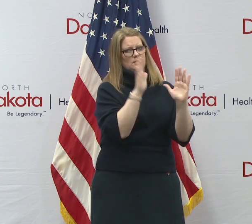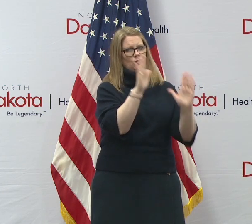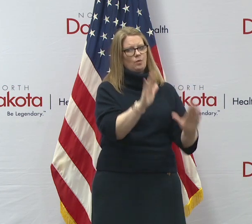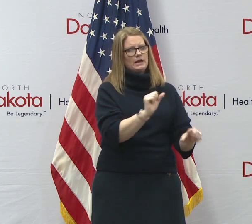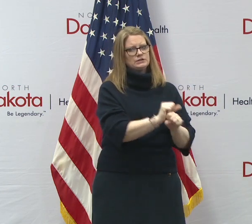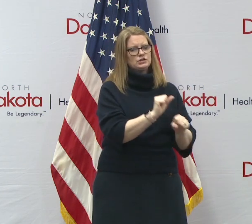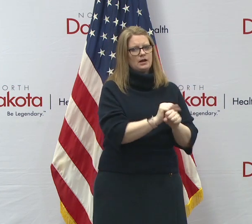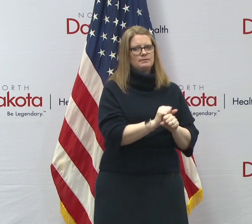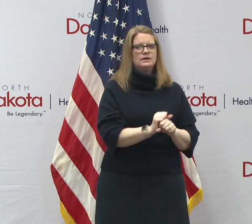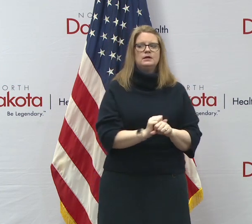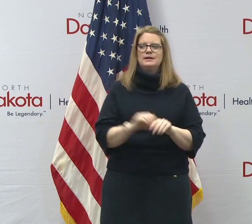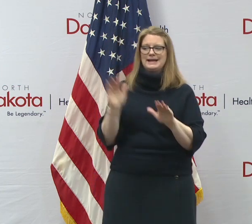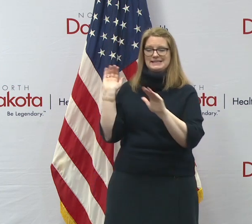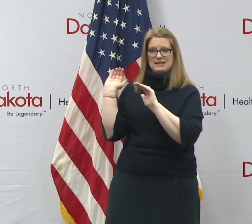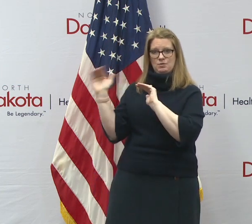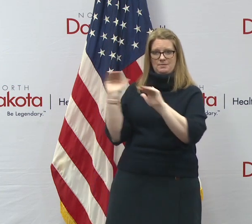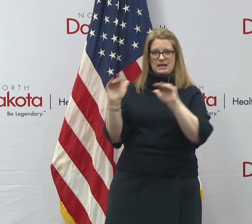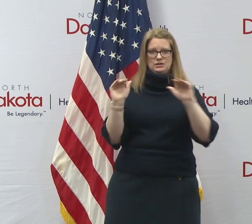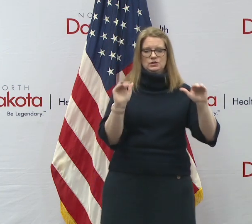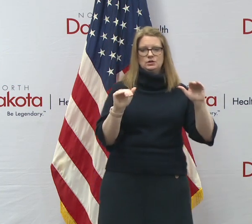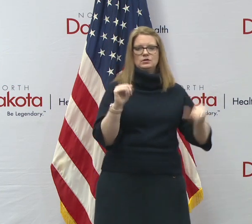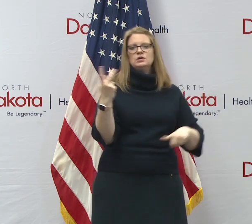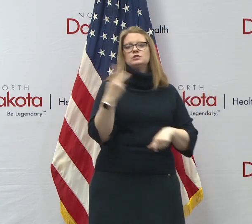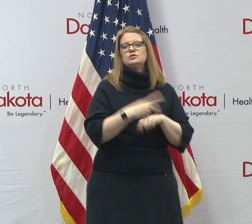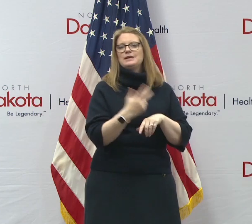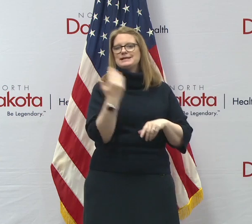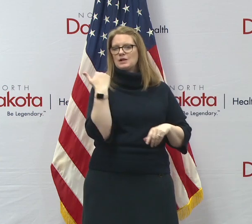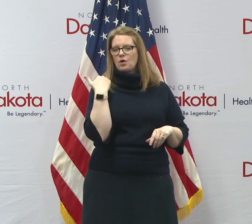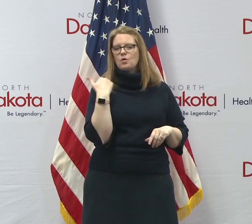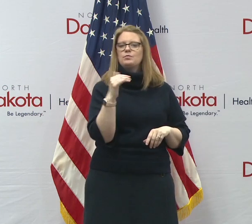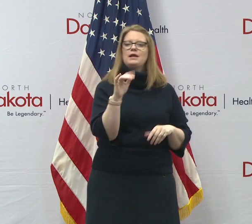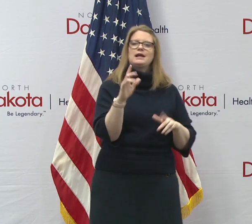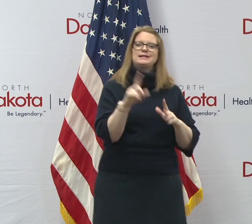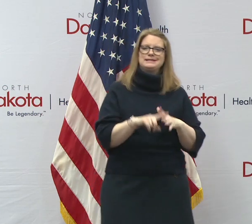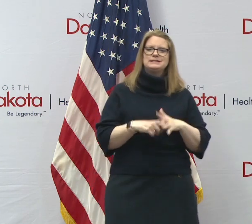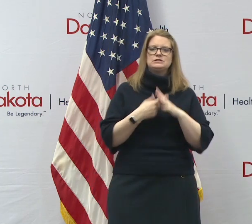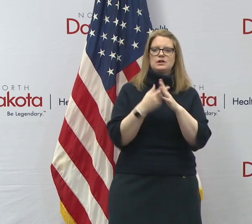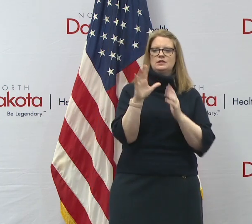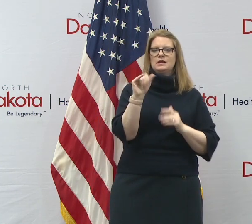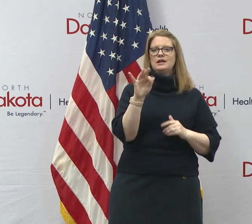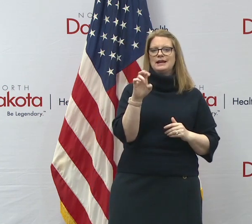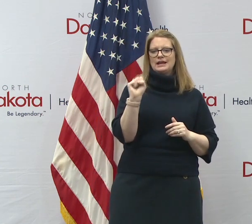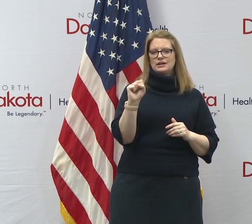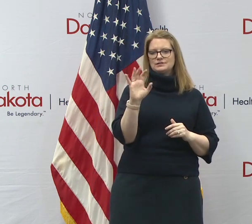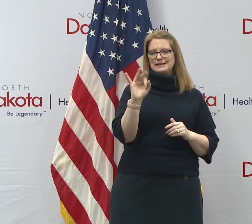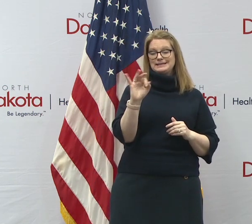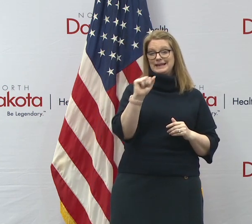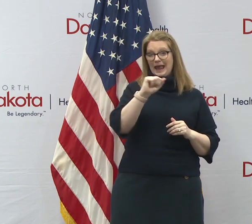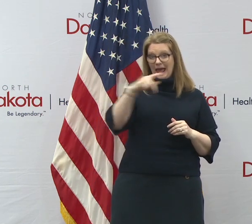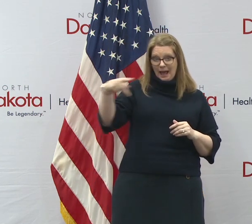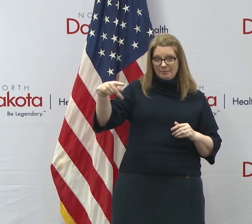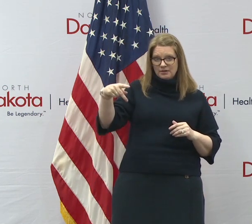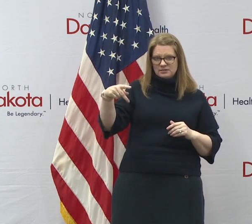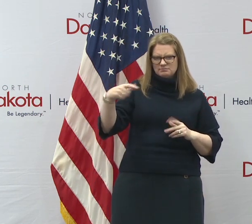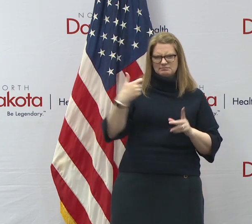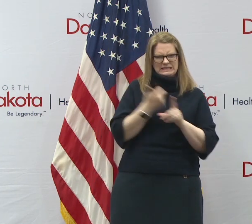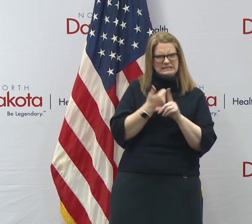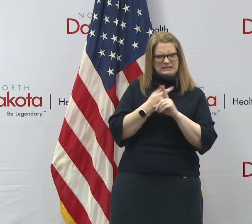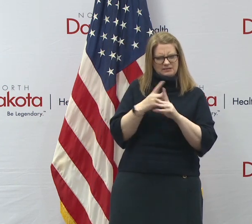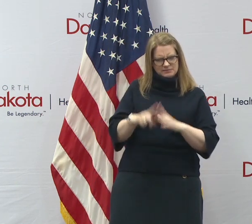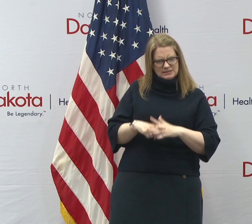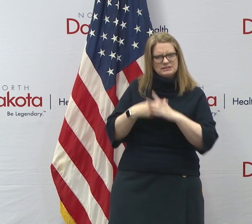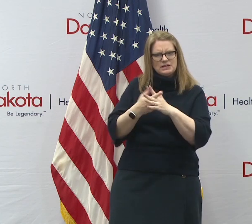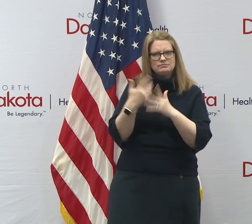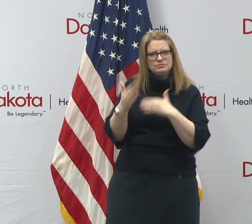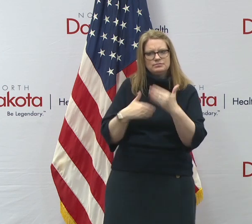As a reminder, uh, two days ago, we launched the care 19 app, uh, that is, uh, off and running. Uh, there've